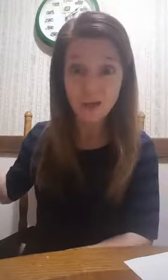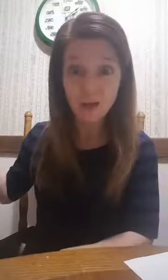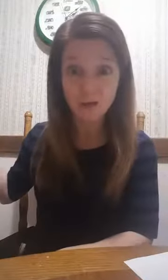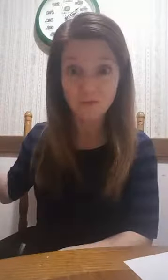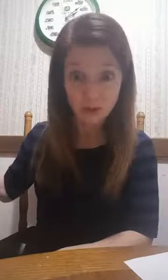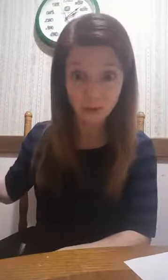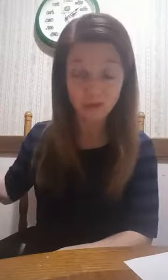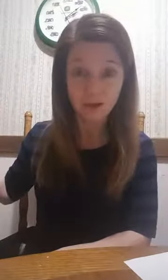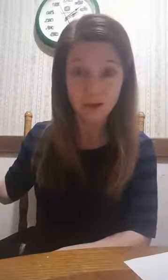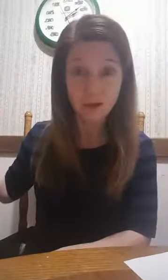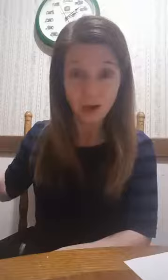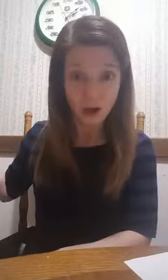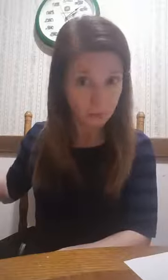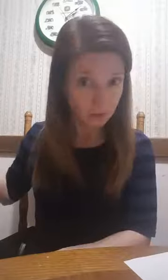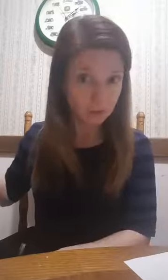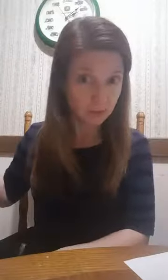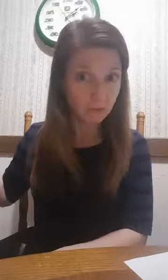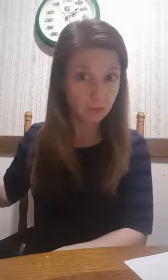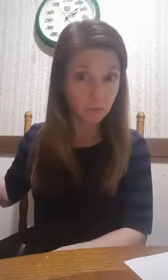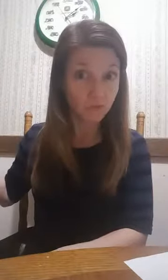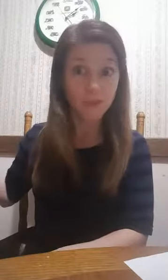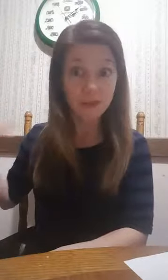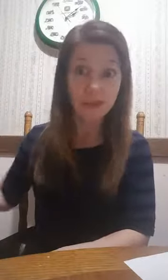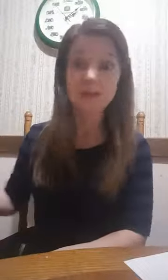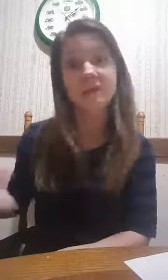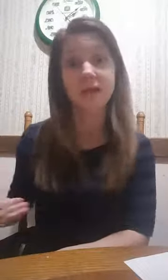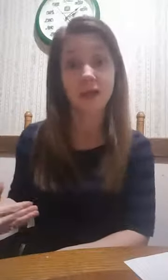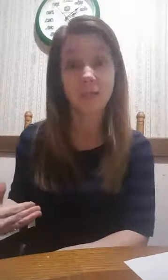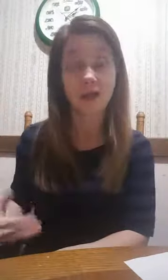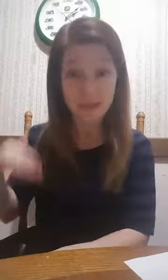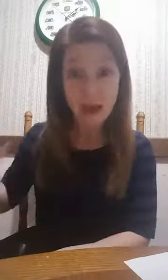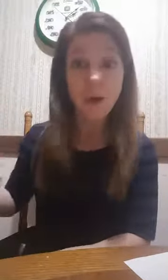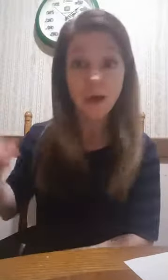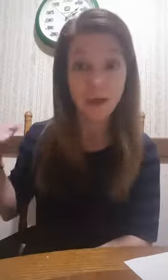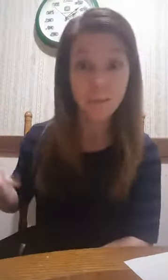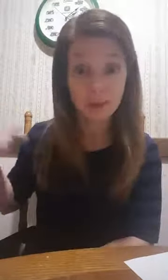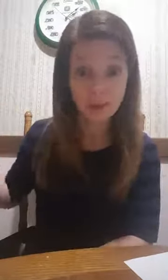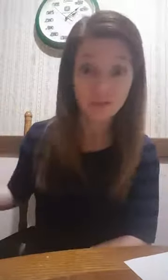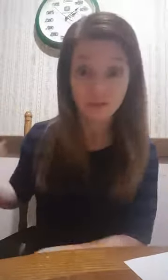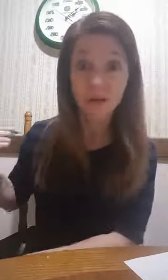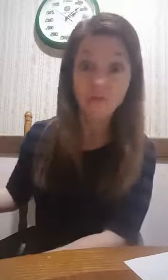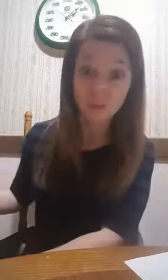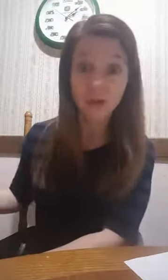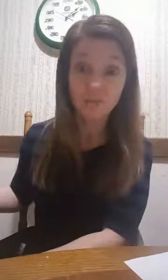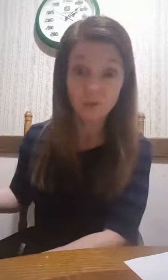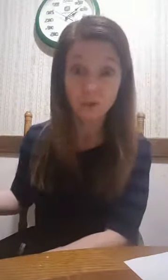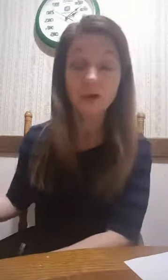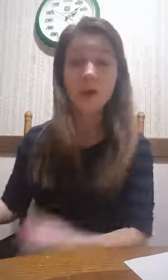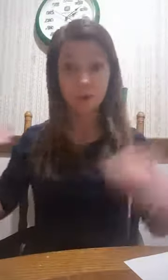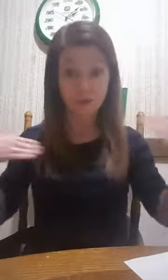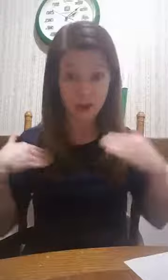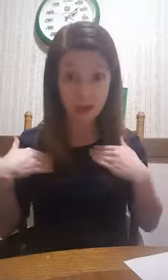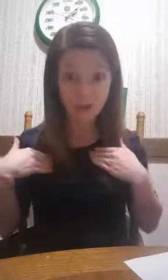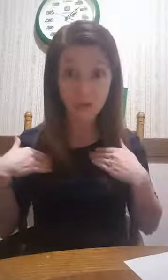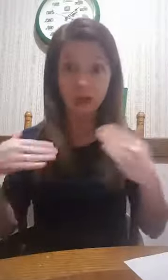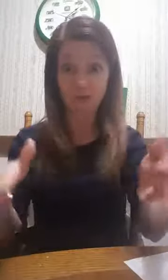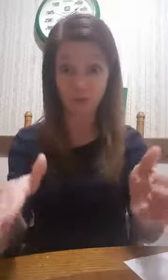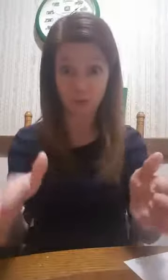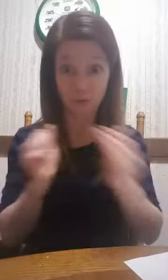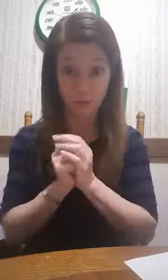and phonics done. Are you going to come do school with us? Because, I did not get out of bed. Now, I get up and I exercise every morning at 530. So, if I can do it, I know that you can do